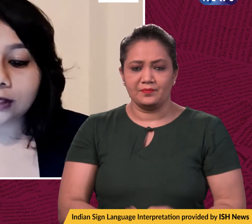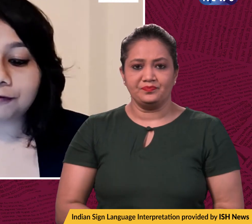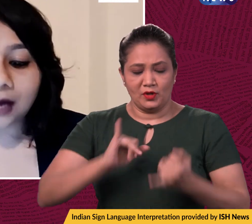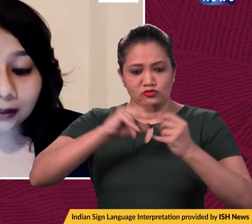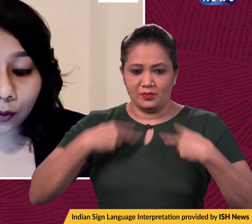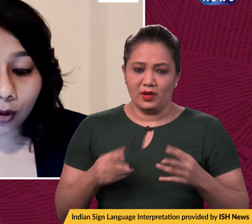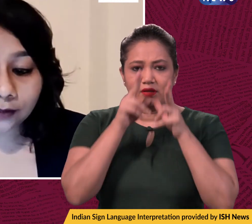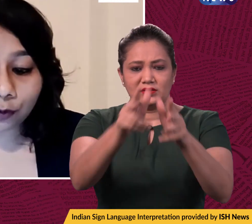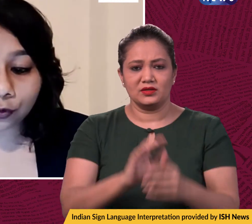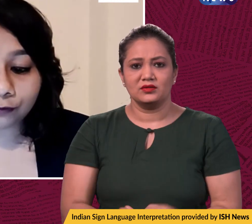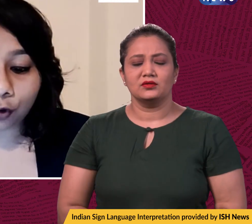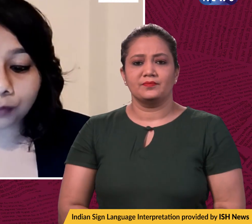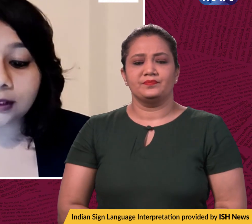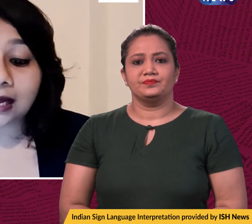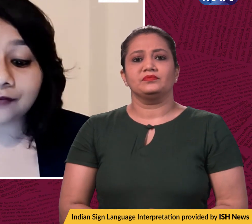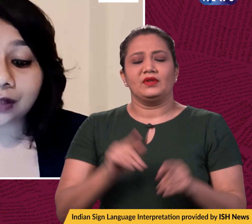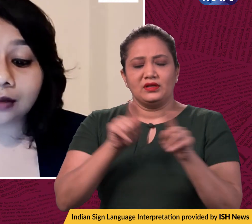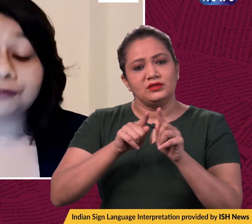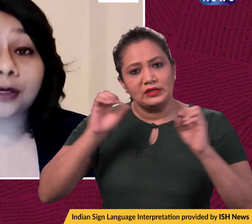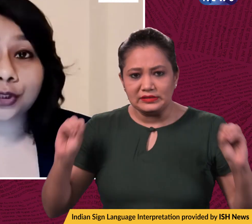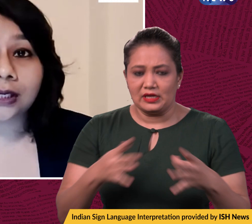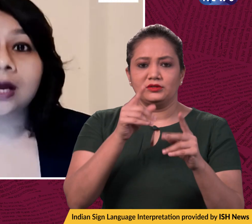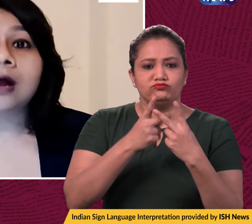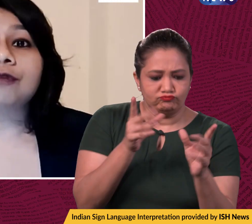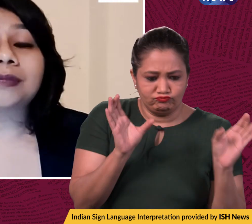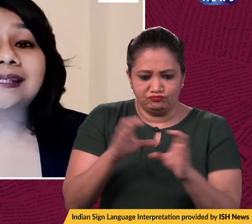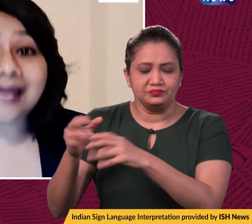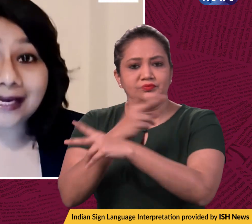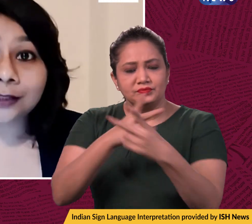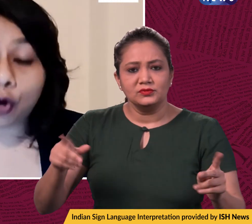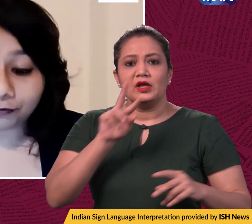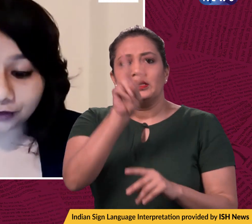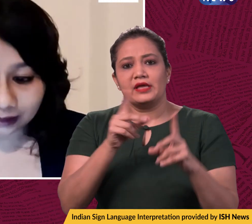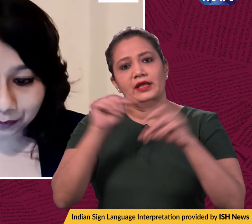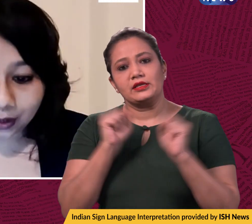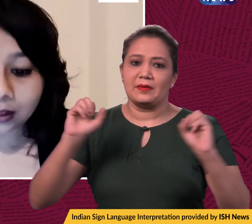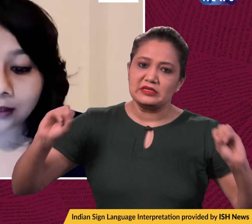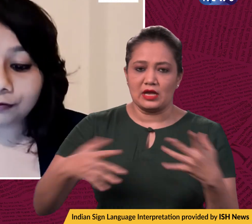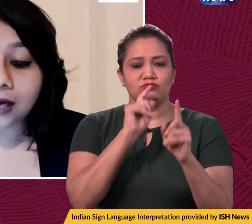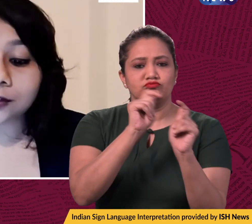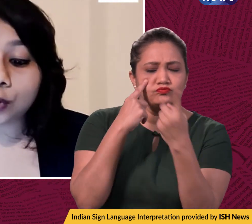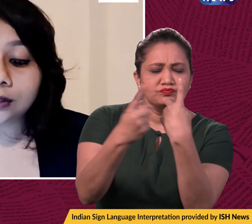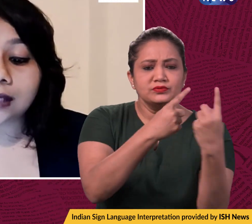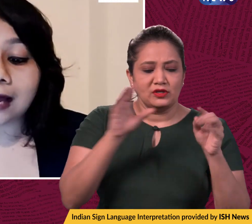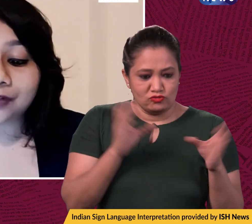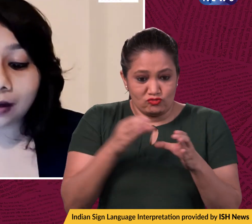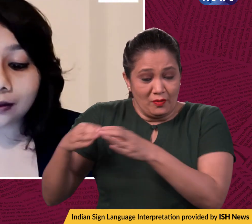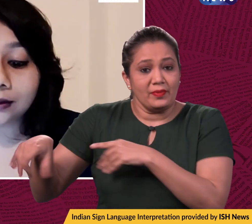that flying squads have also been formed and have started functioning from the 2nd of December. The flying squads have started